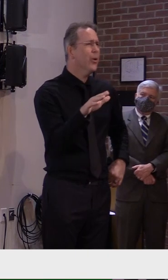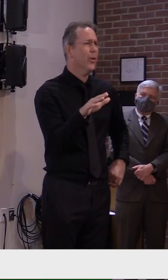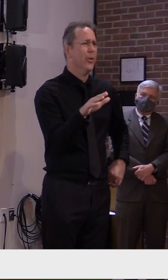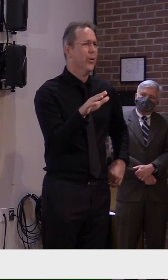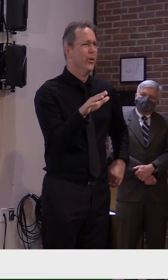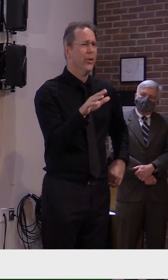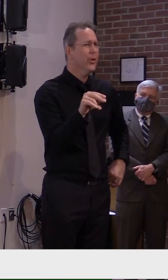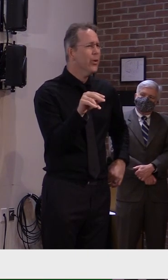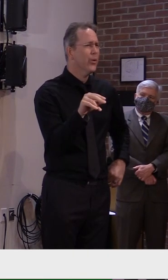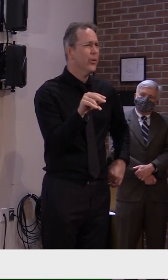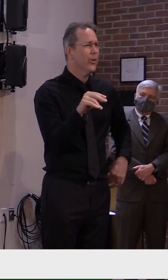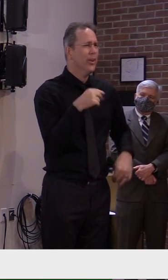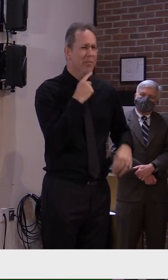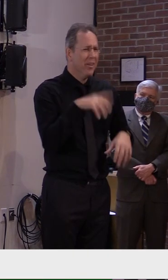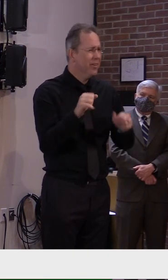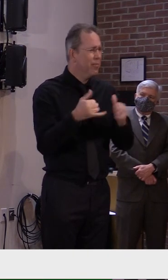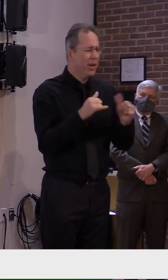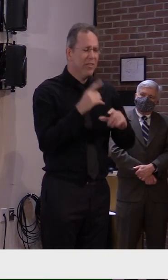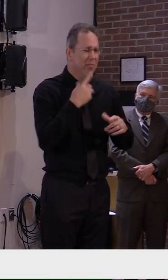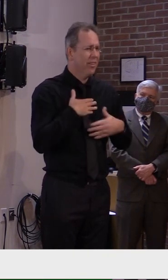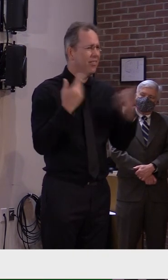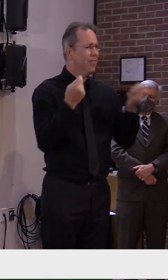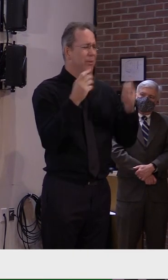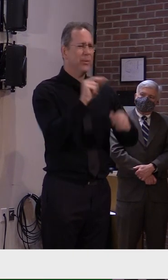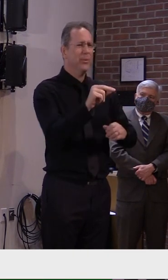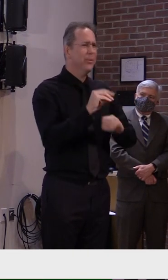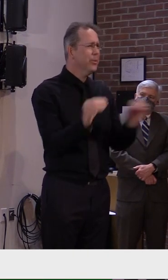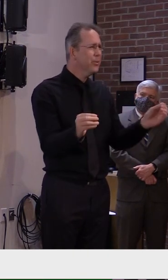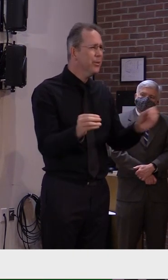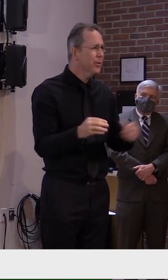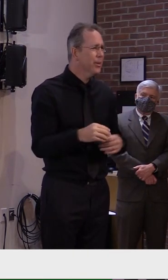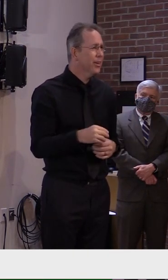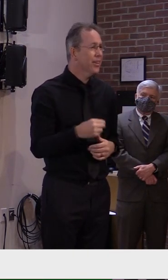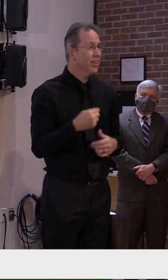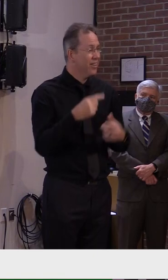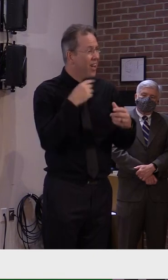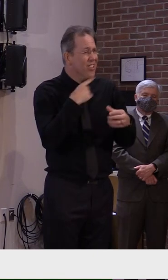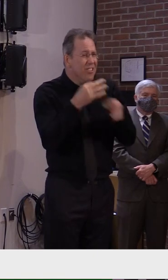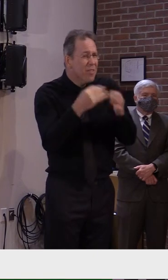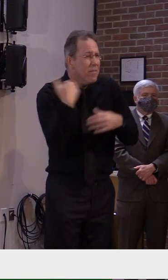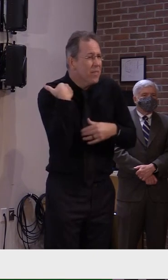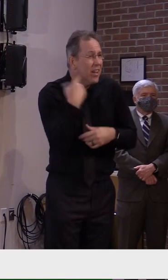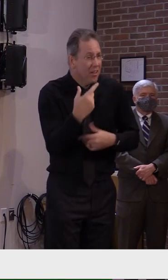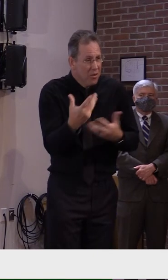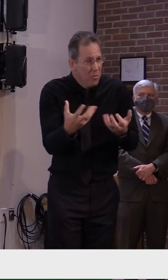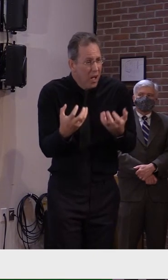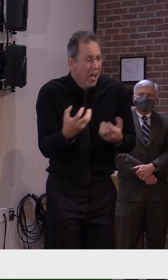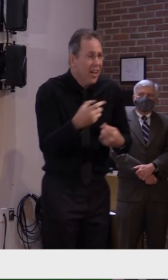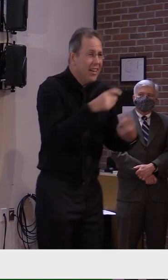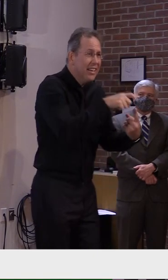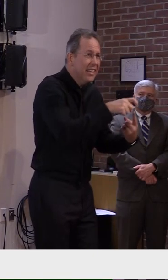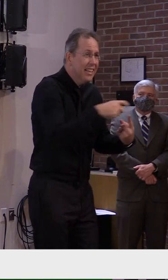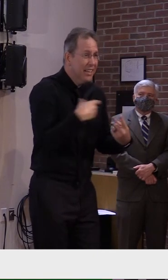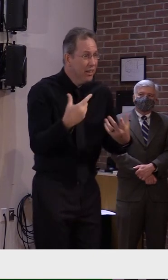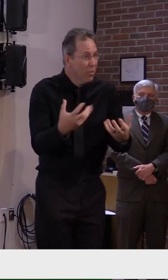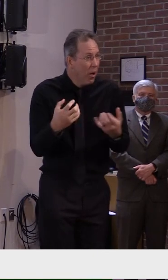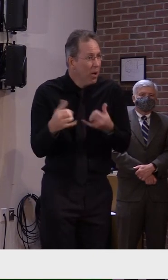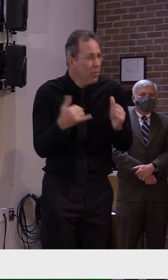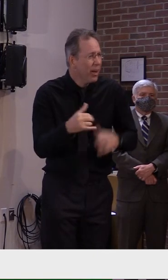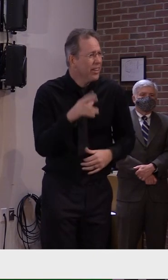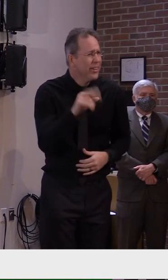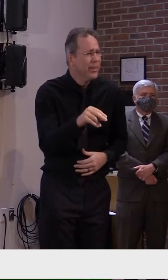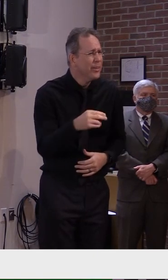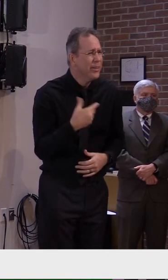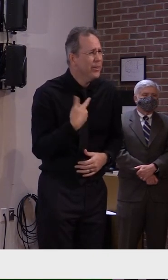Again, we go and talk about want versus need. That's certainly not a need. And at this point in time, it's not even a want.